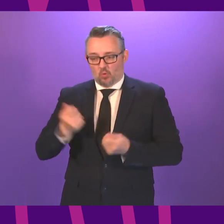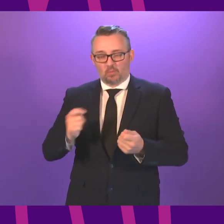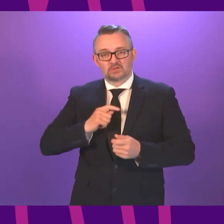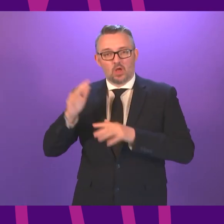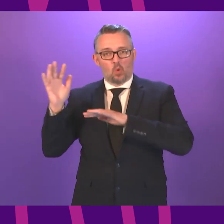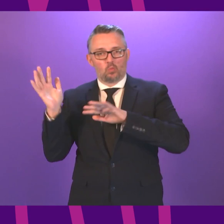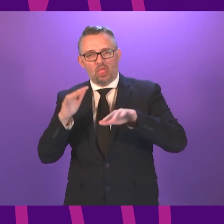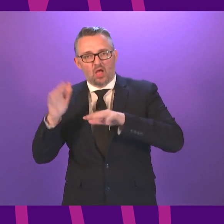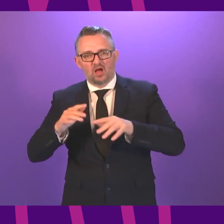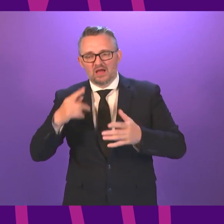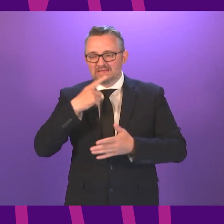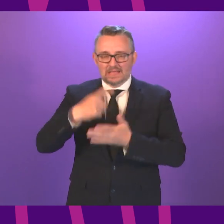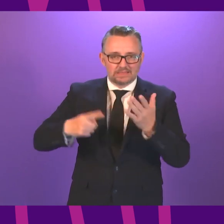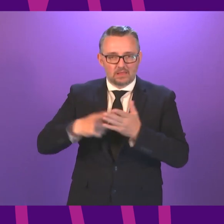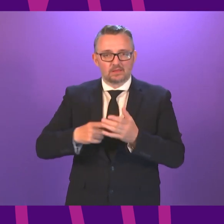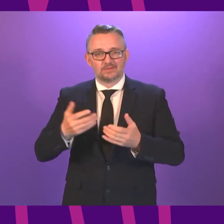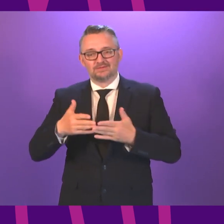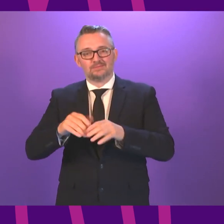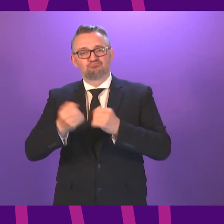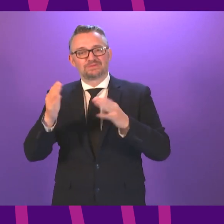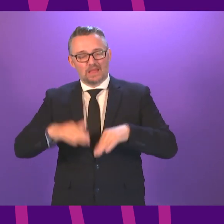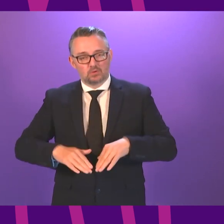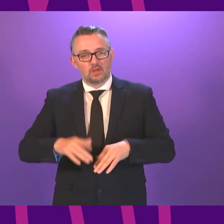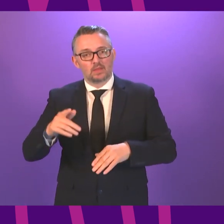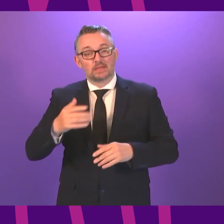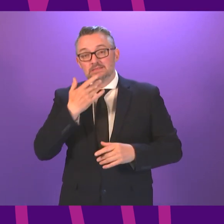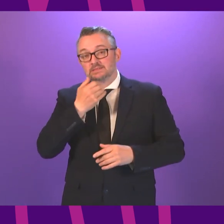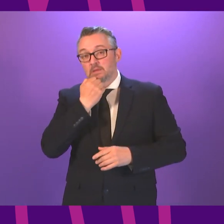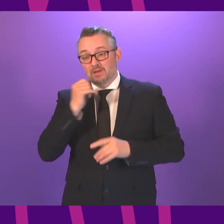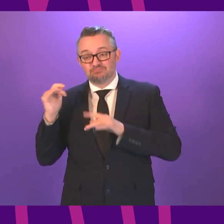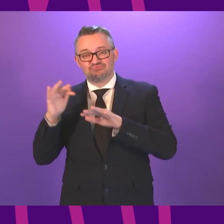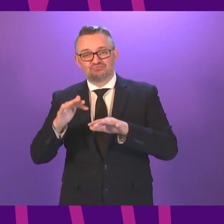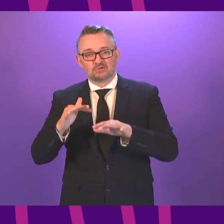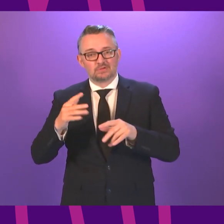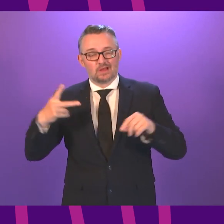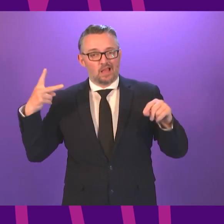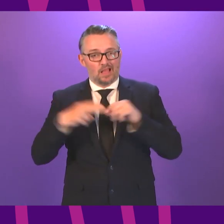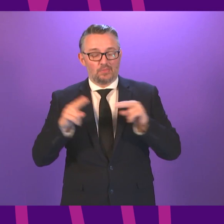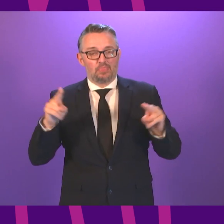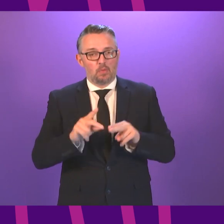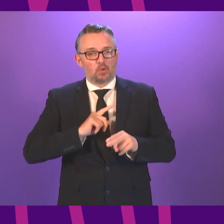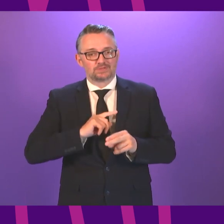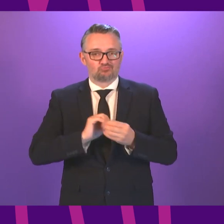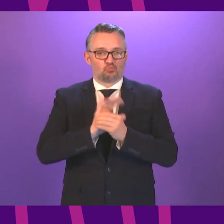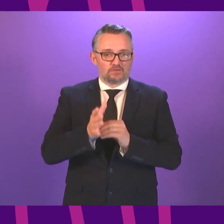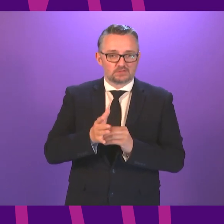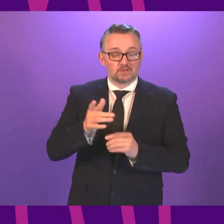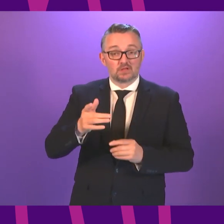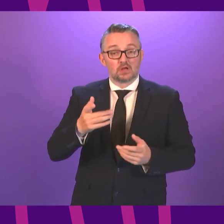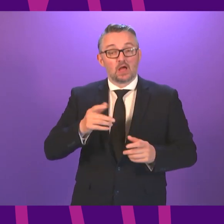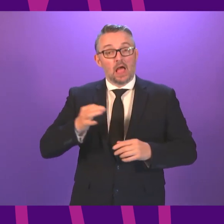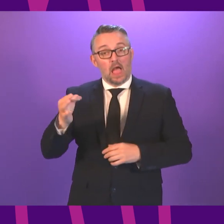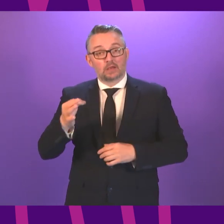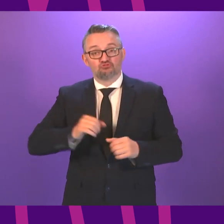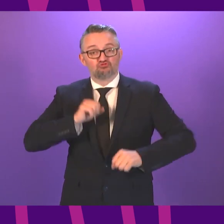cancellations whilst having 70% fewer passengers due to social distancing the result is that islanders struggle to travel and tourists the